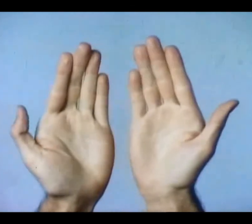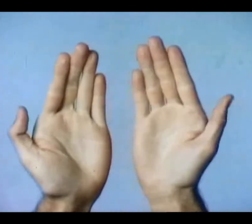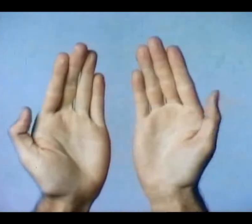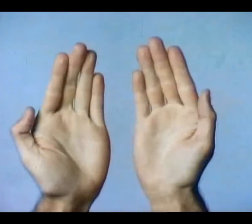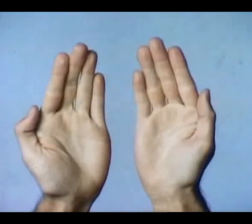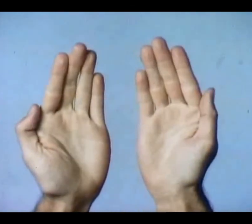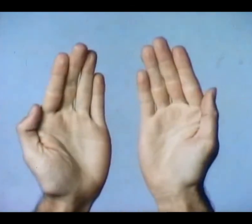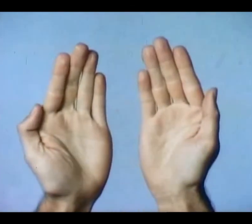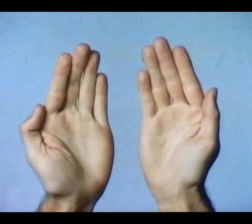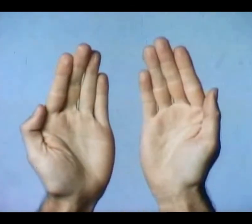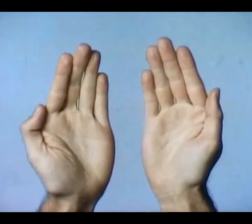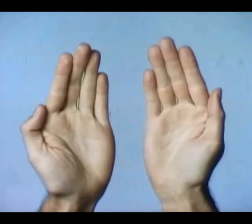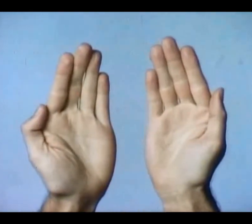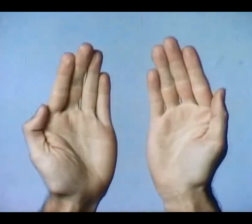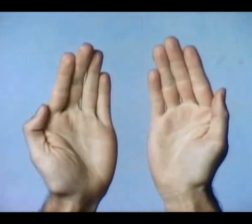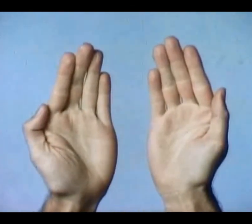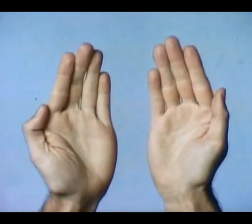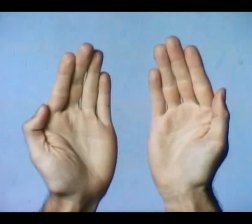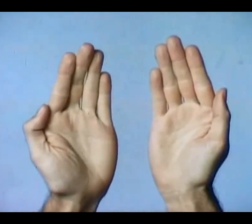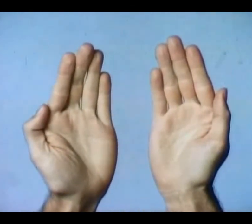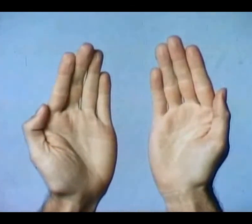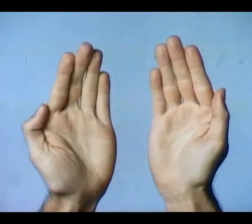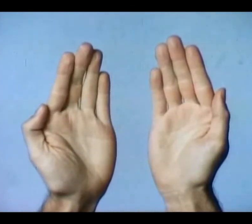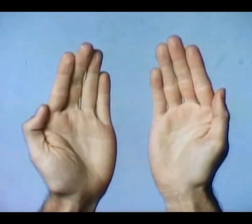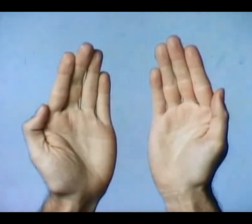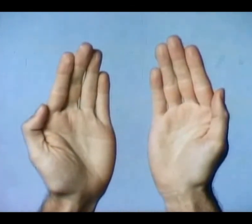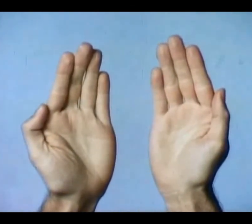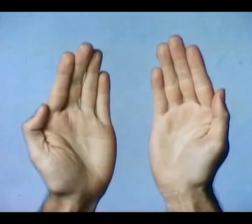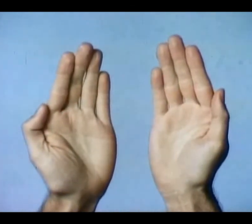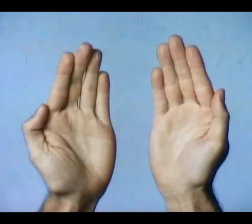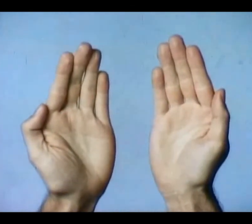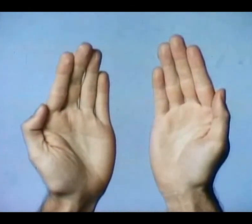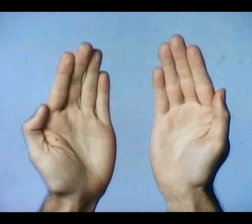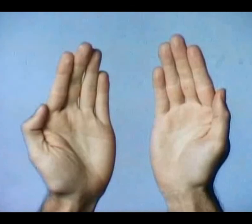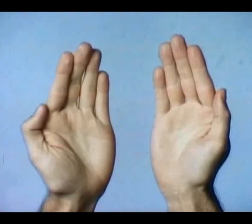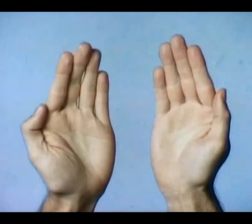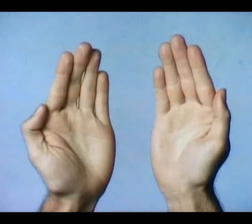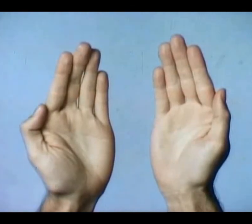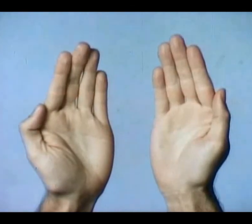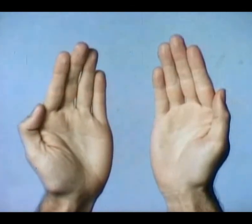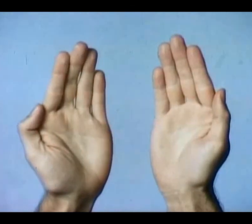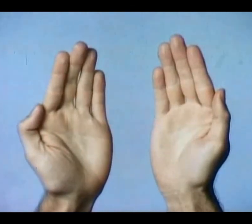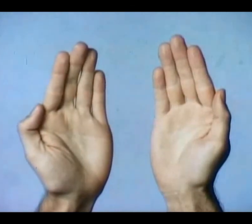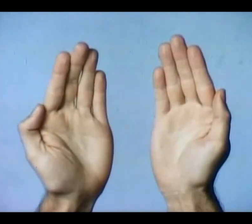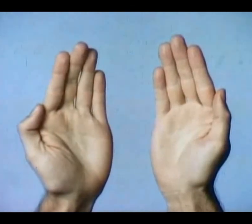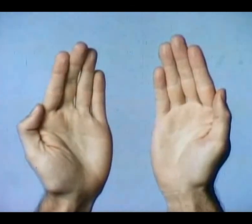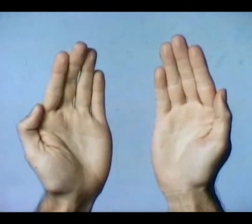Which only goes to show. There's really no way around it. It takes two hands to clap.